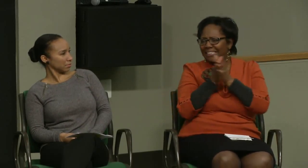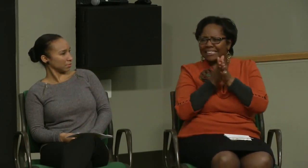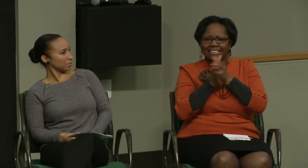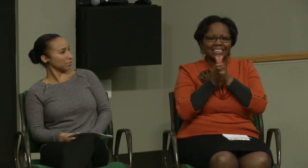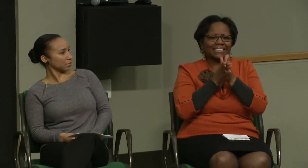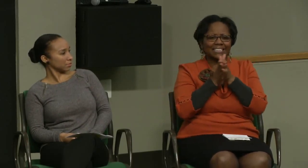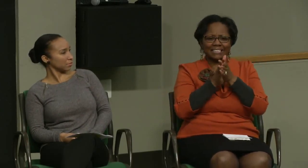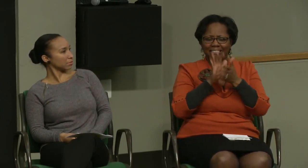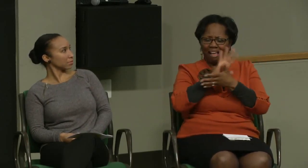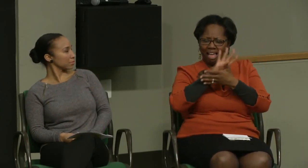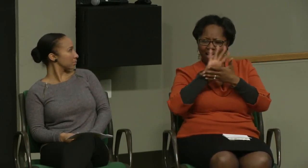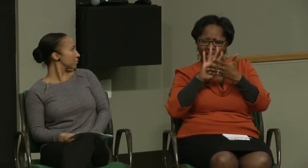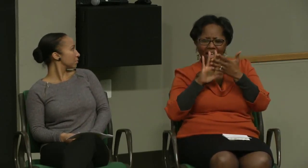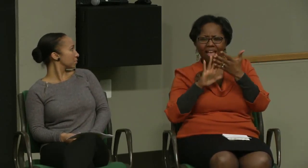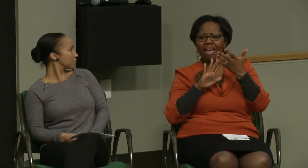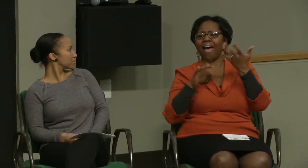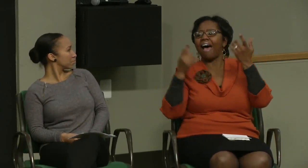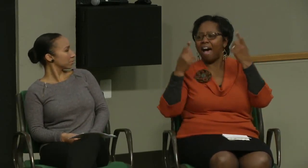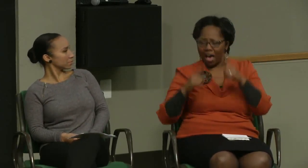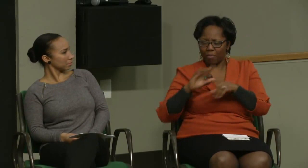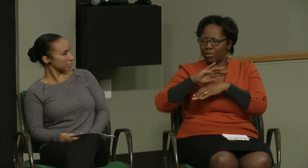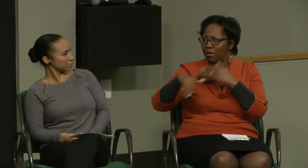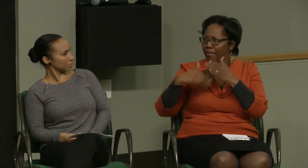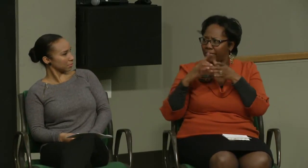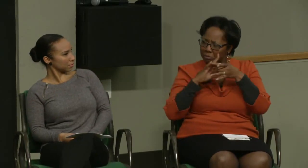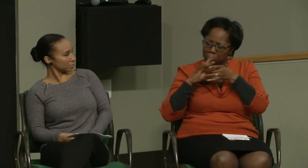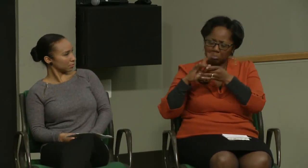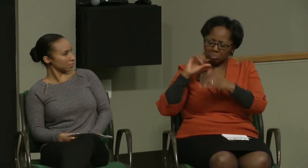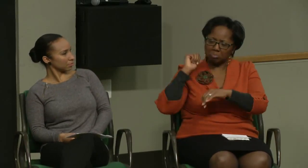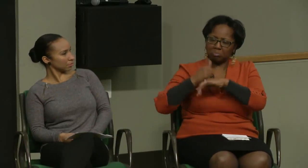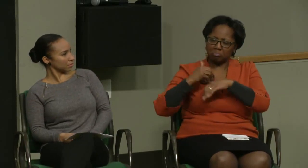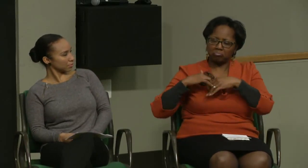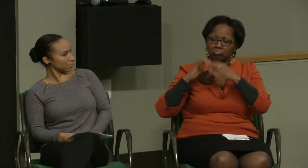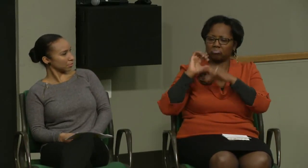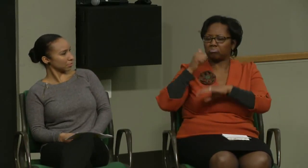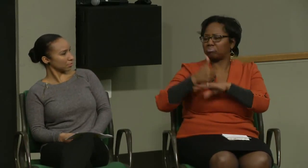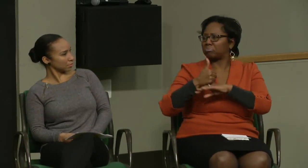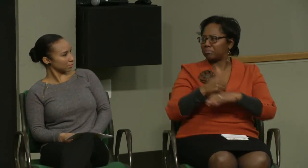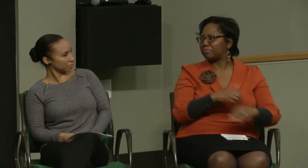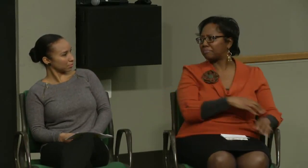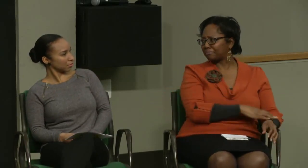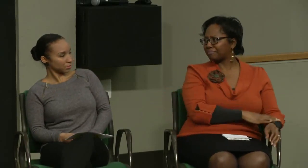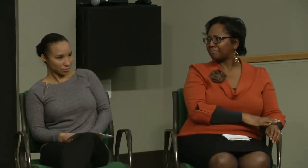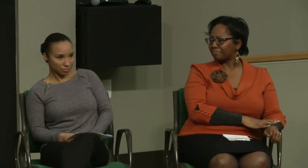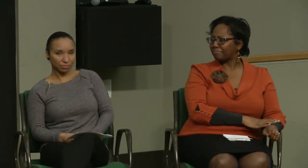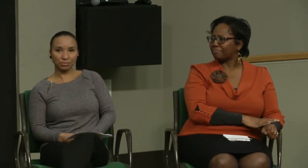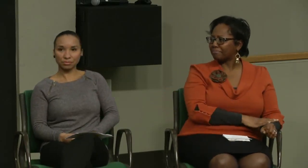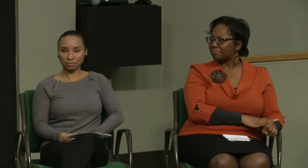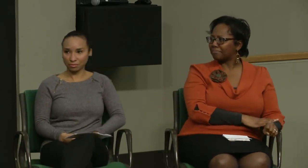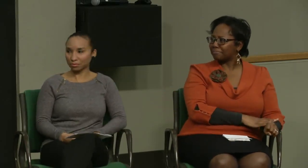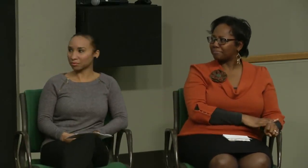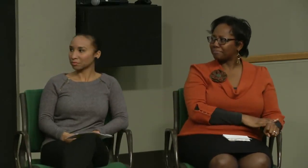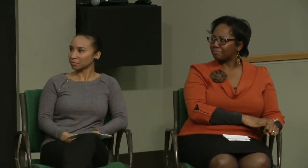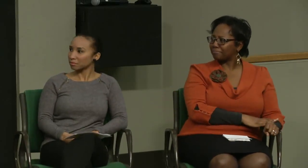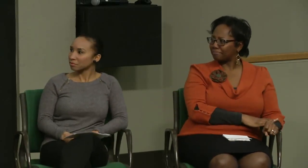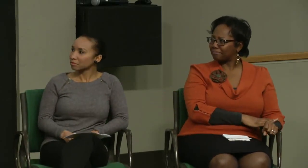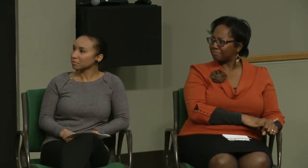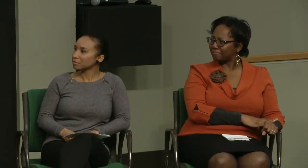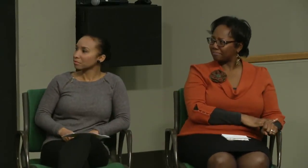All of us were very assertive and highly motivated. And it just so happened that we were able to create a bond and establish our group known as Truebiz.